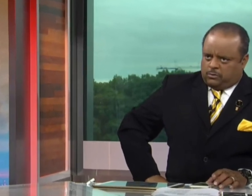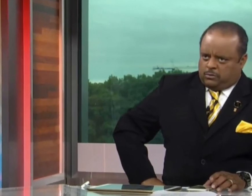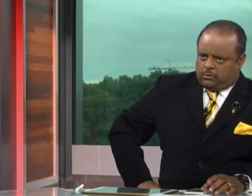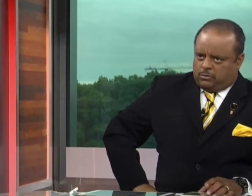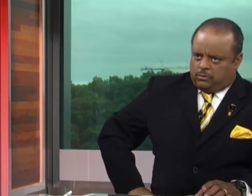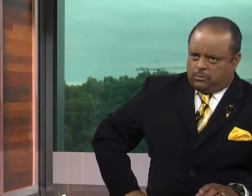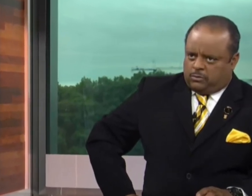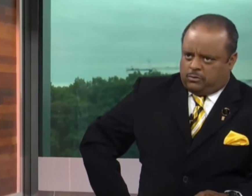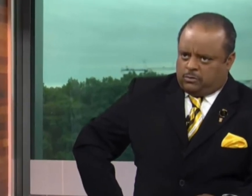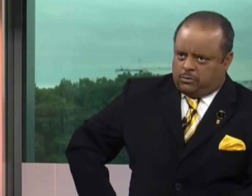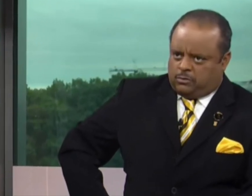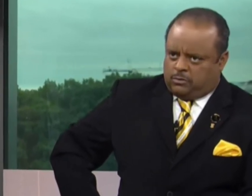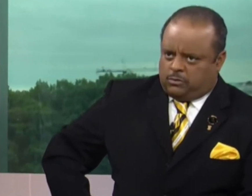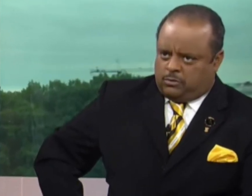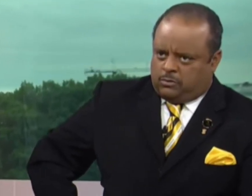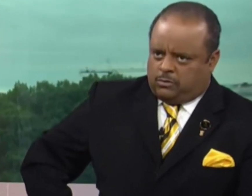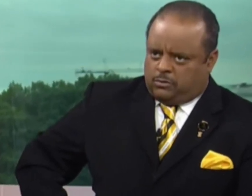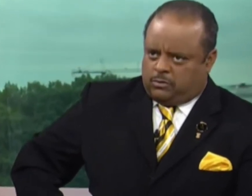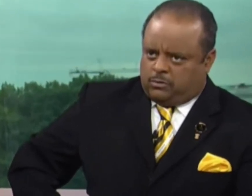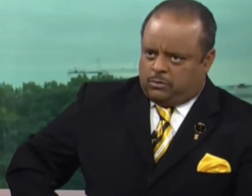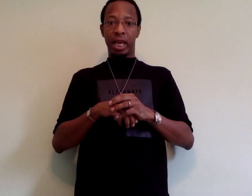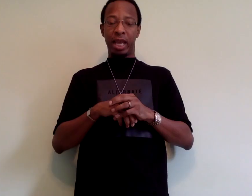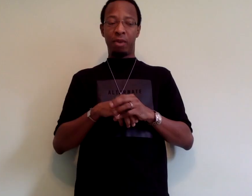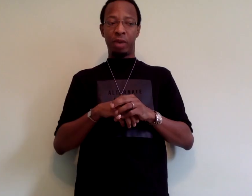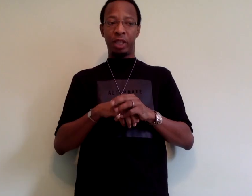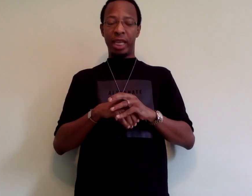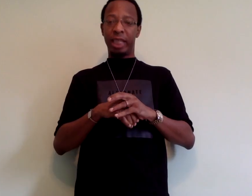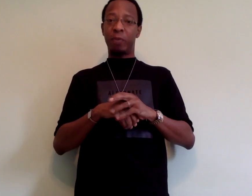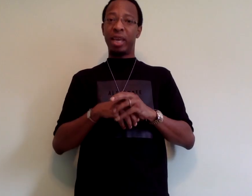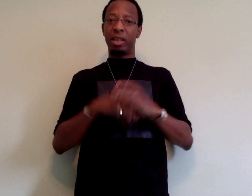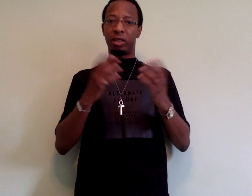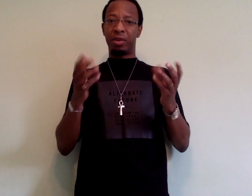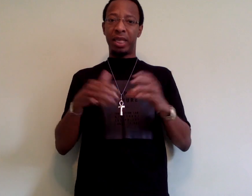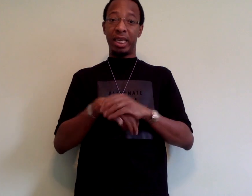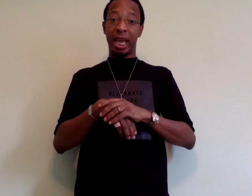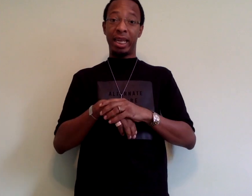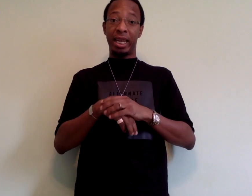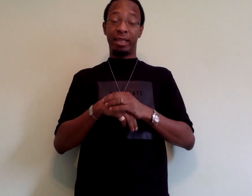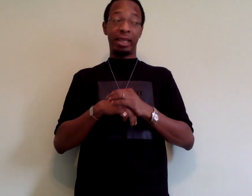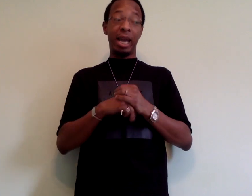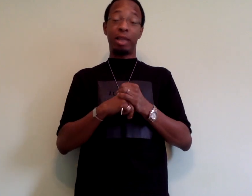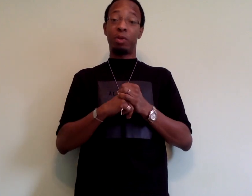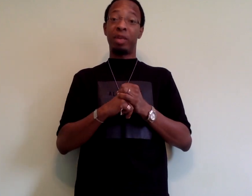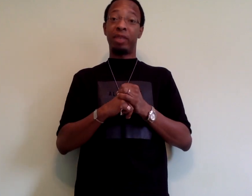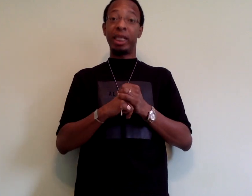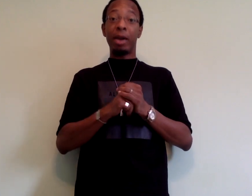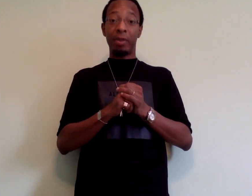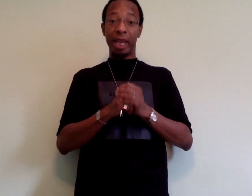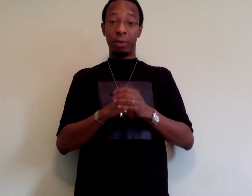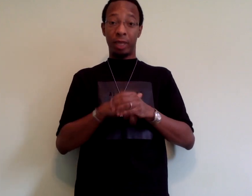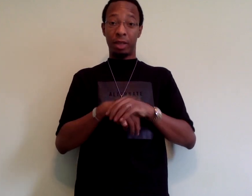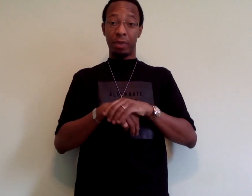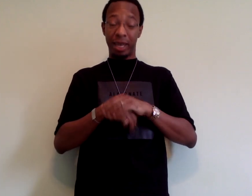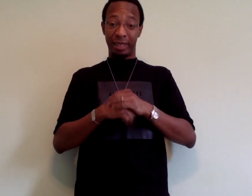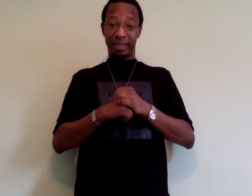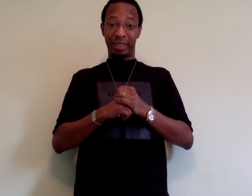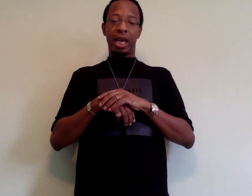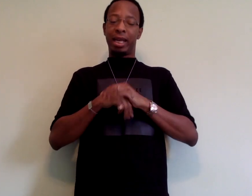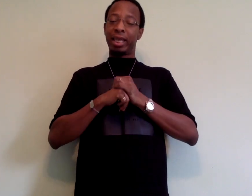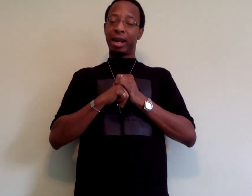TV1's Roland Martin, formerly of CNN, in which he expanded on some of these ideas and got into a bit of a shouting match with the other panelists. I decided